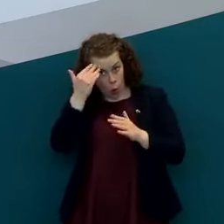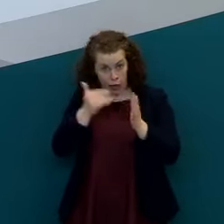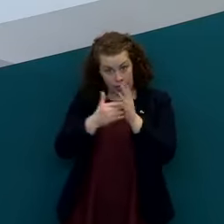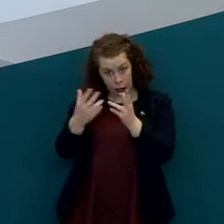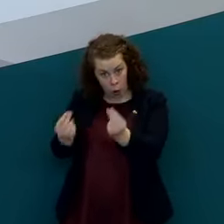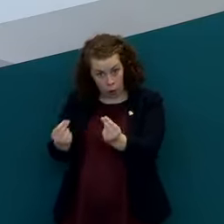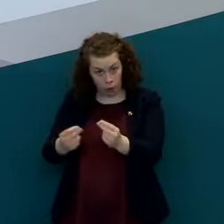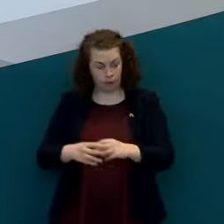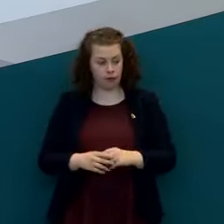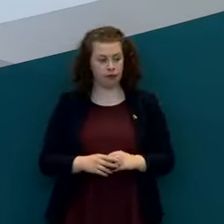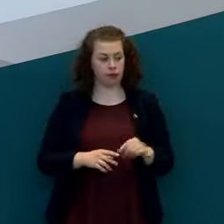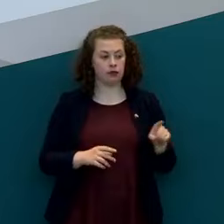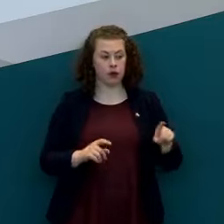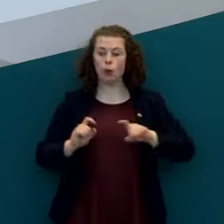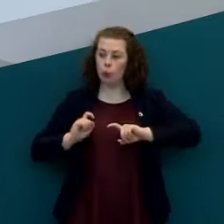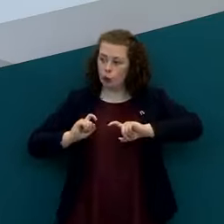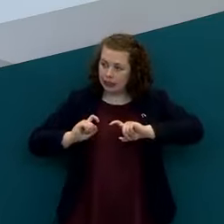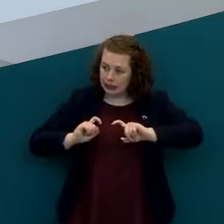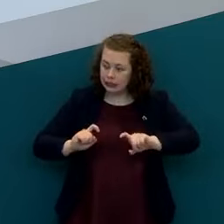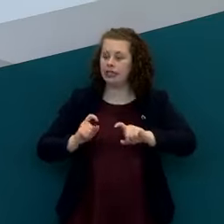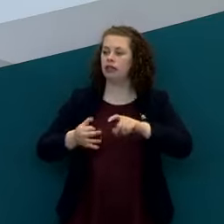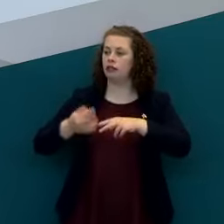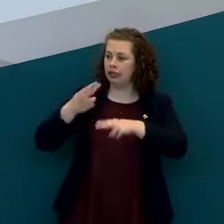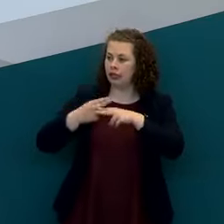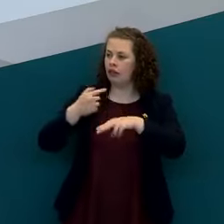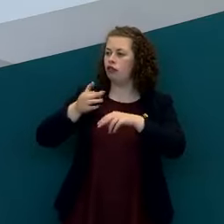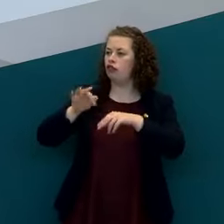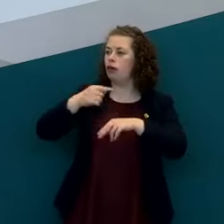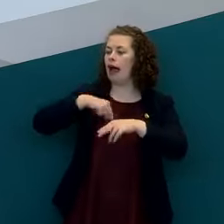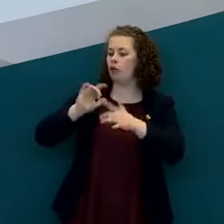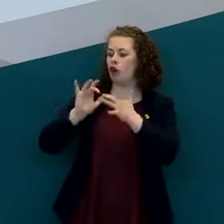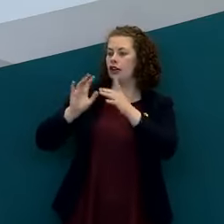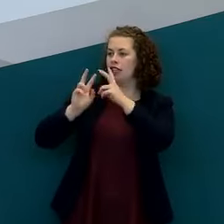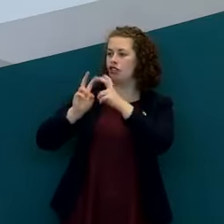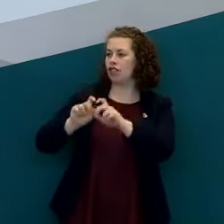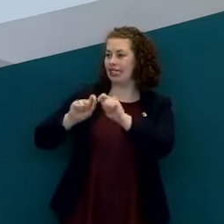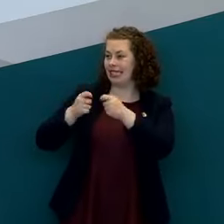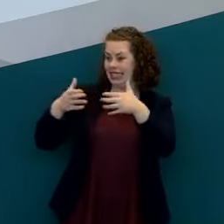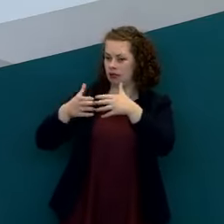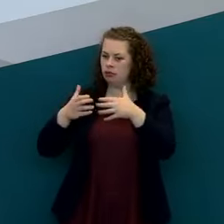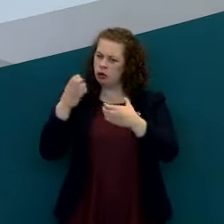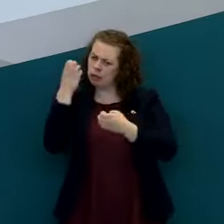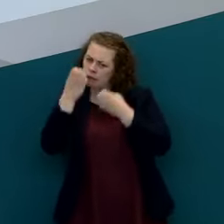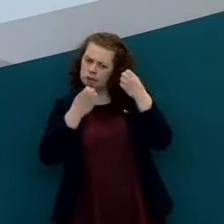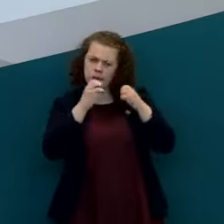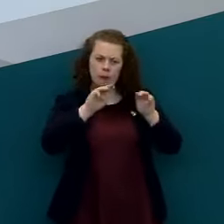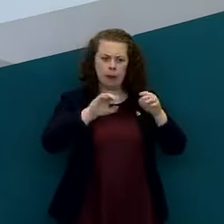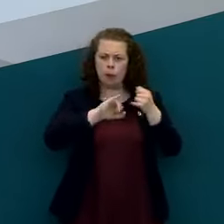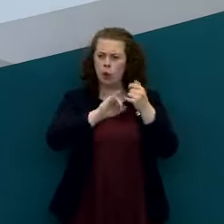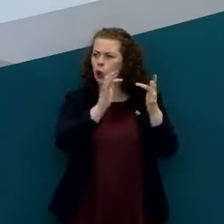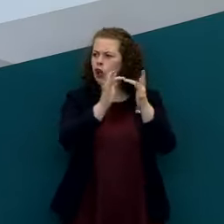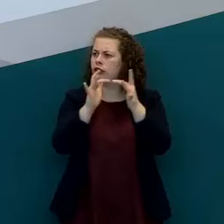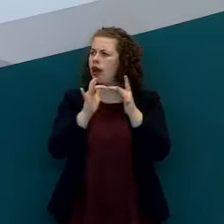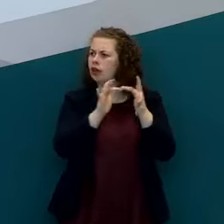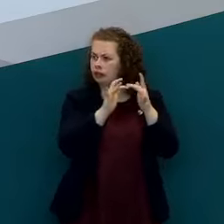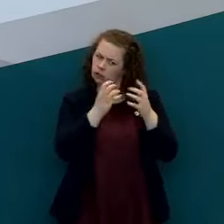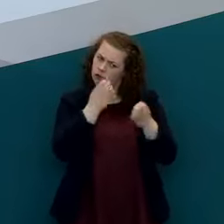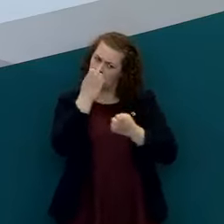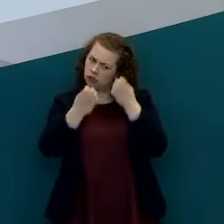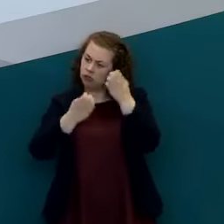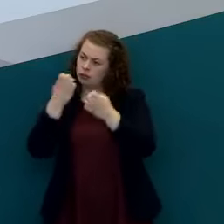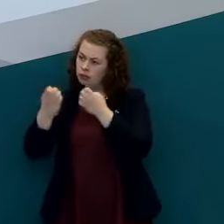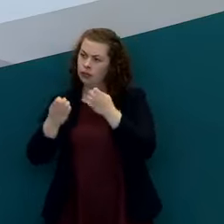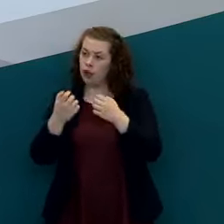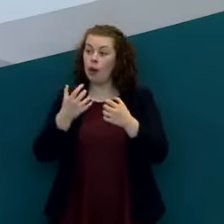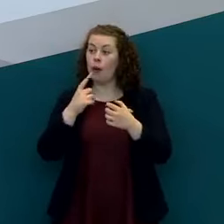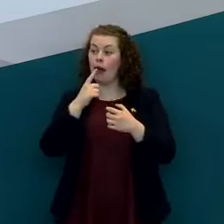we we have ongoing information from our contact tracing teams and we we capture you know a certain minimum data set if i can